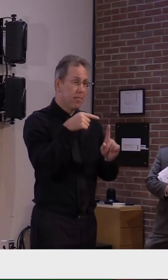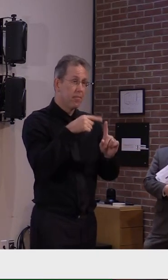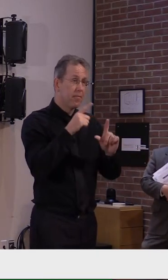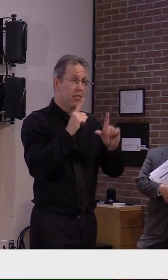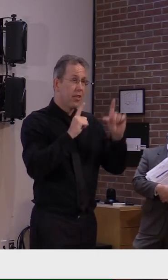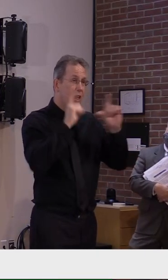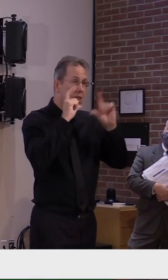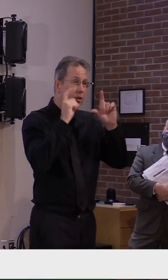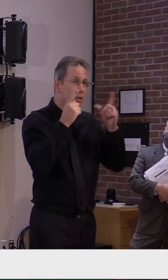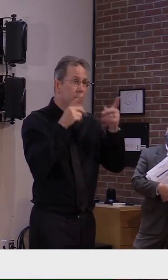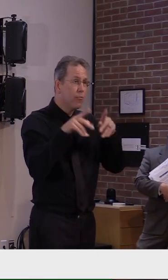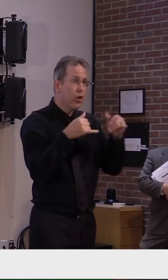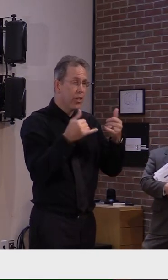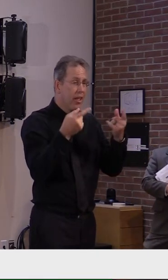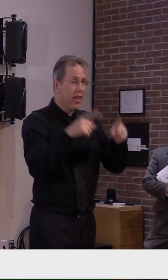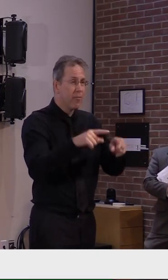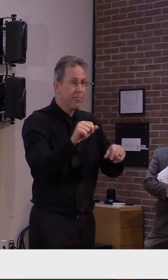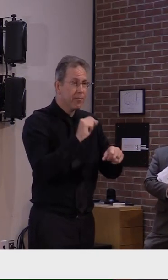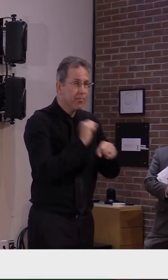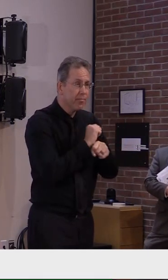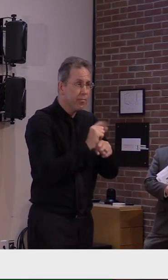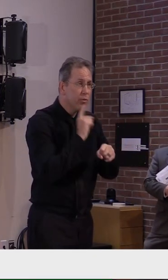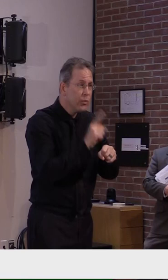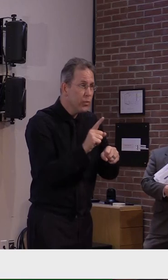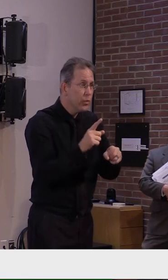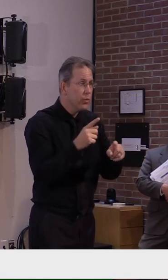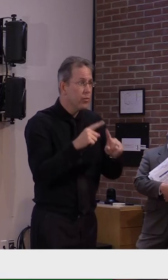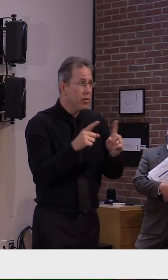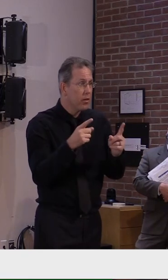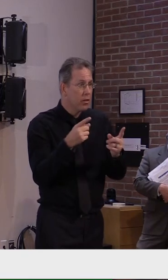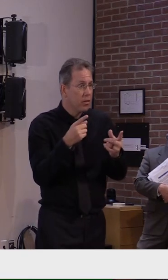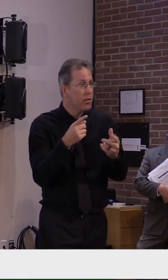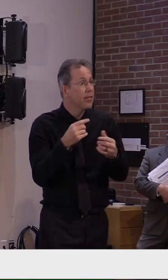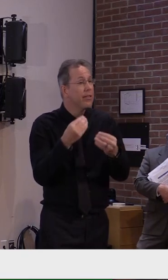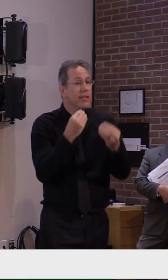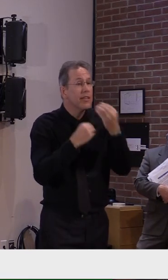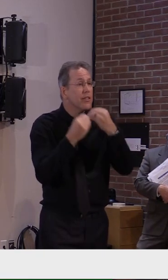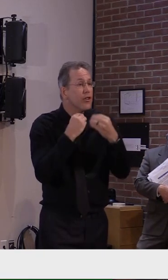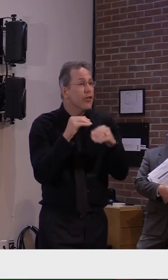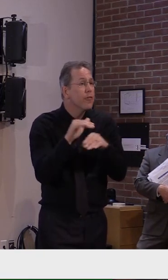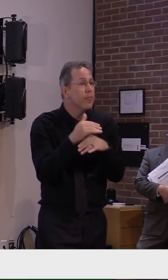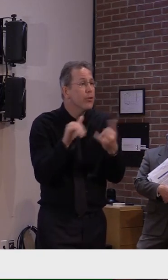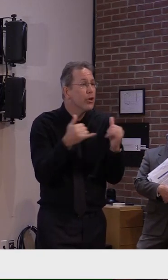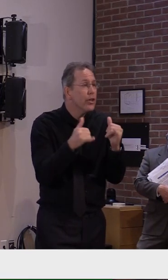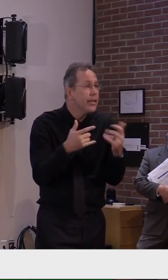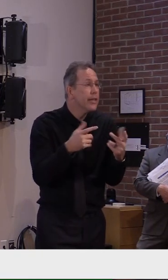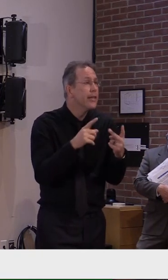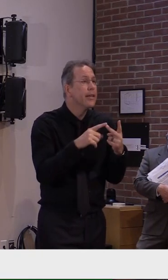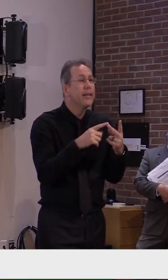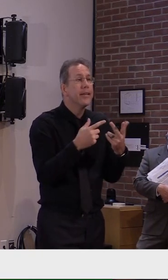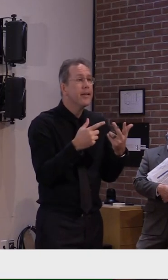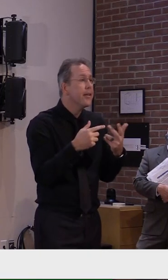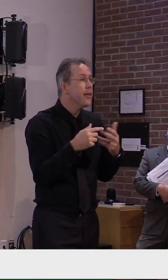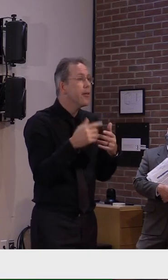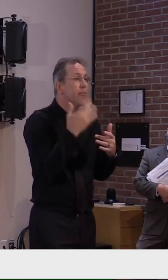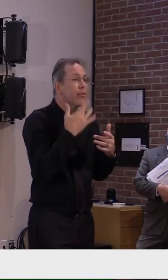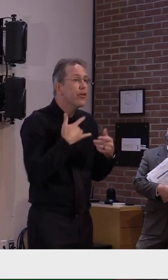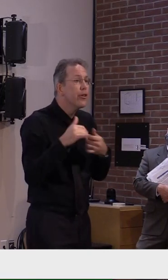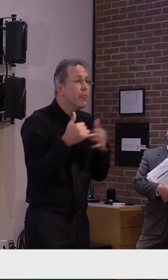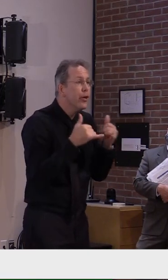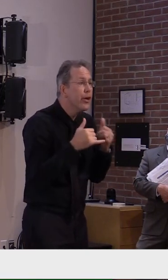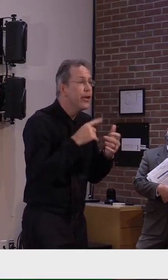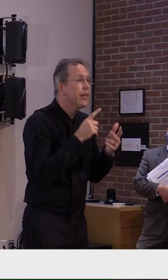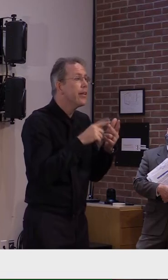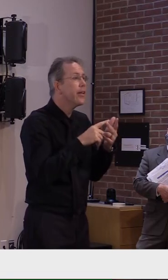documented dinner parties baby showers uh people in the high single numbers at a deer camp